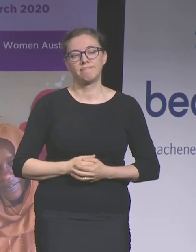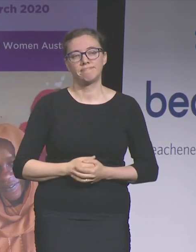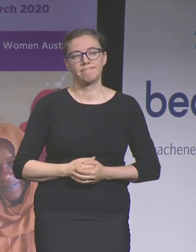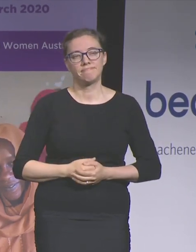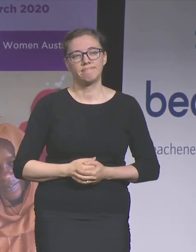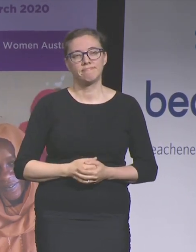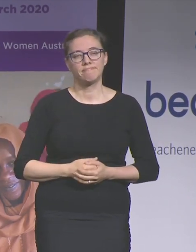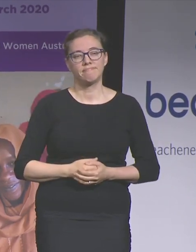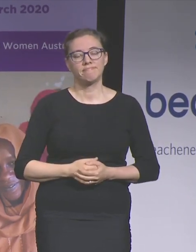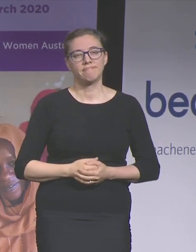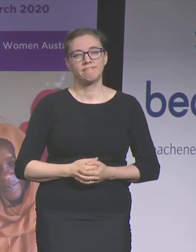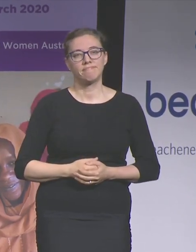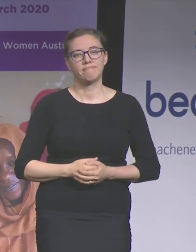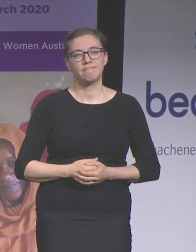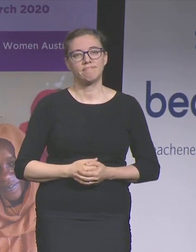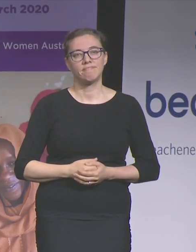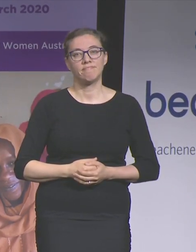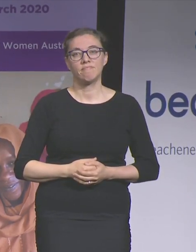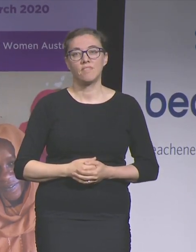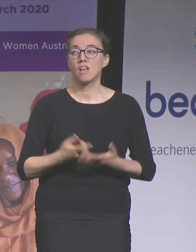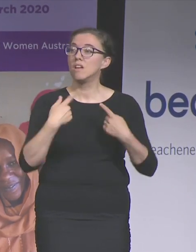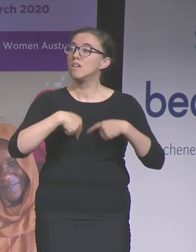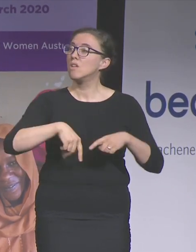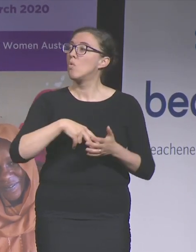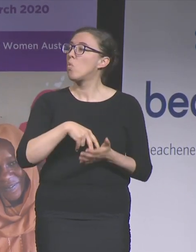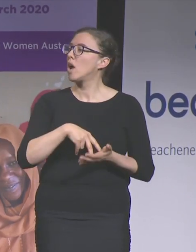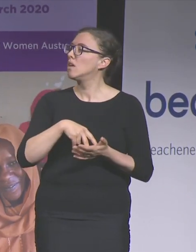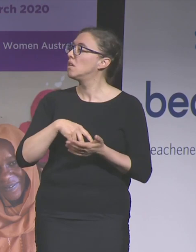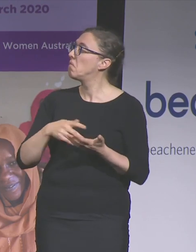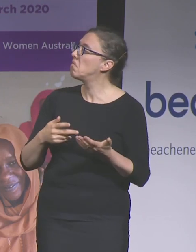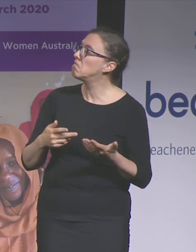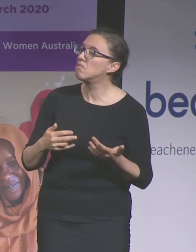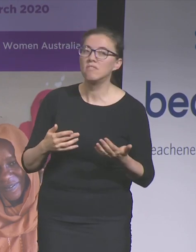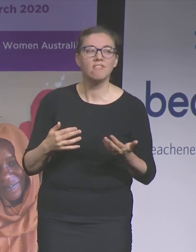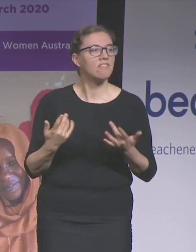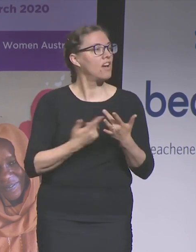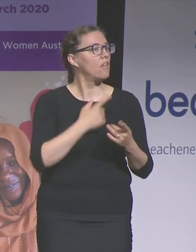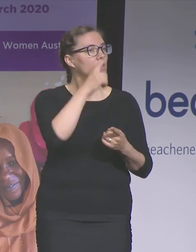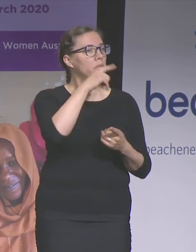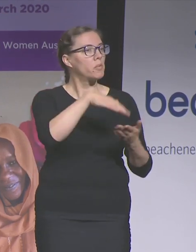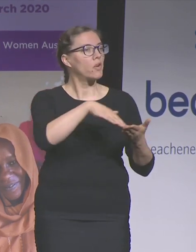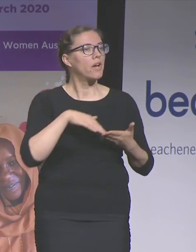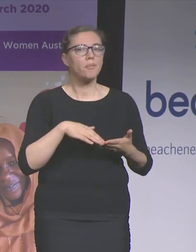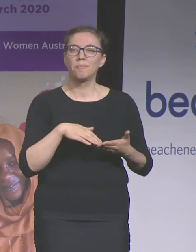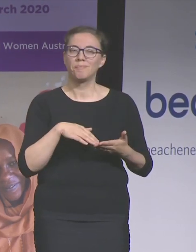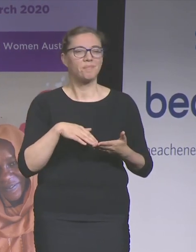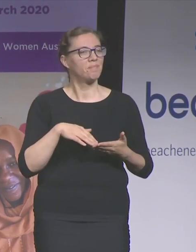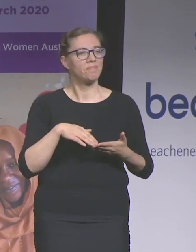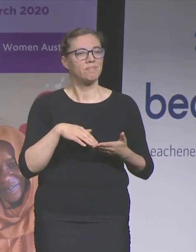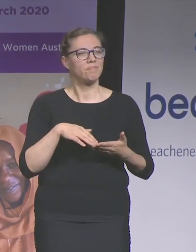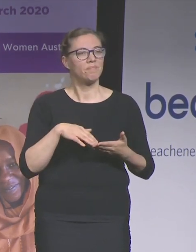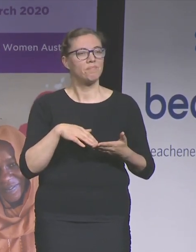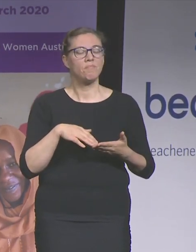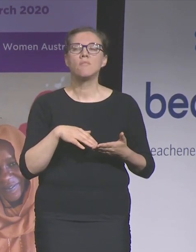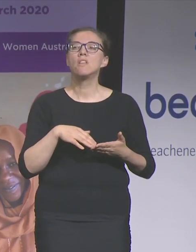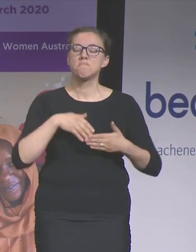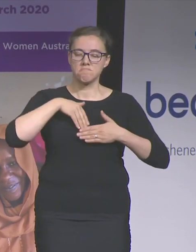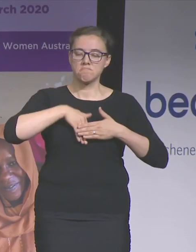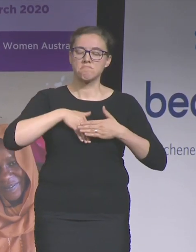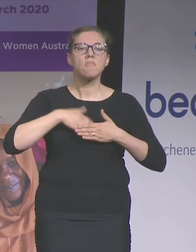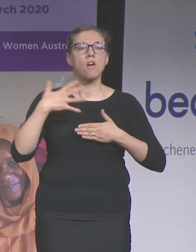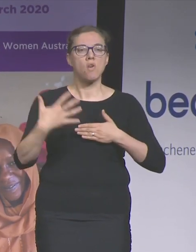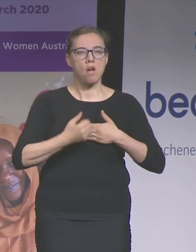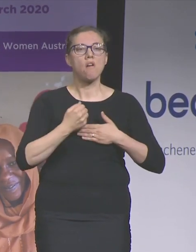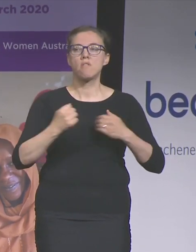We can't wait for anybody else to do this for us. We all have the power to bring about this change.